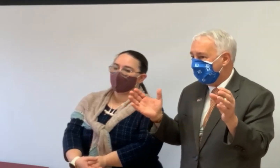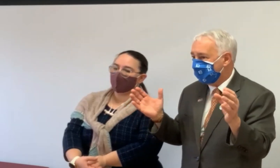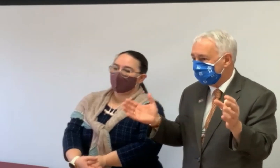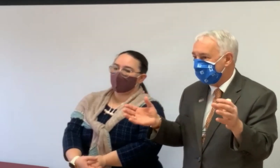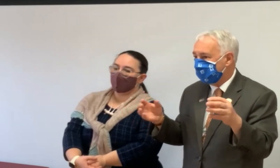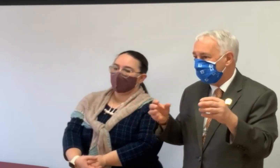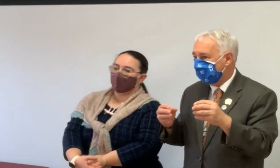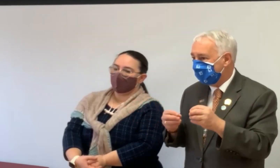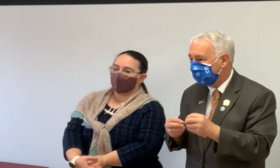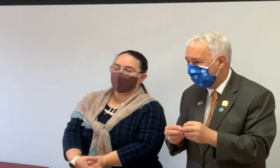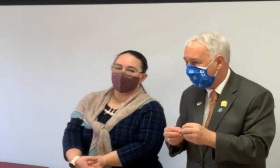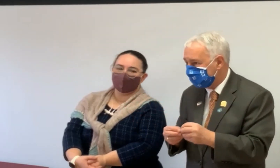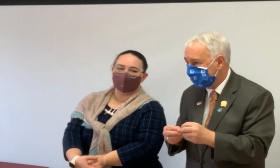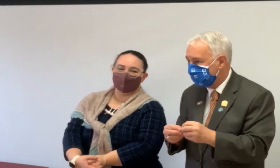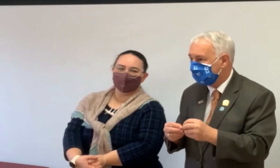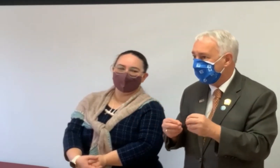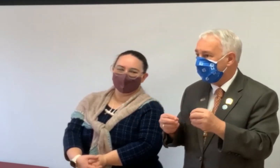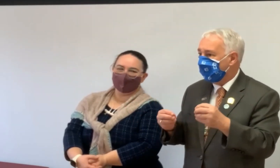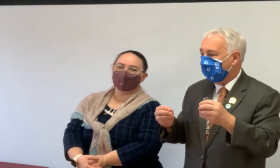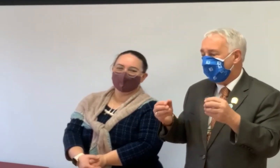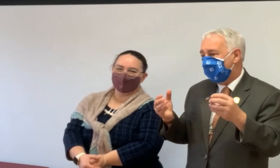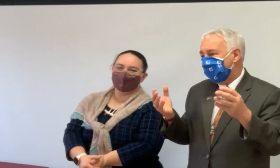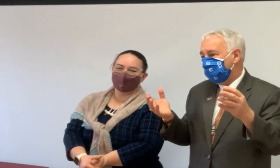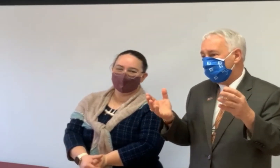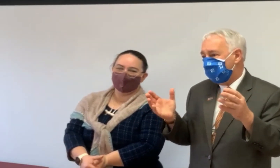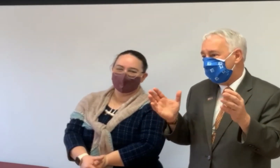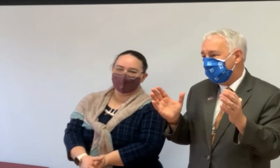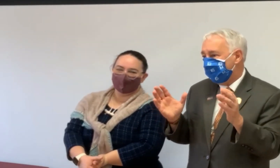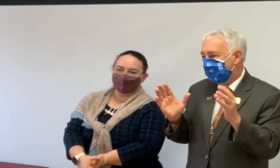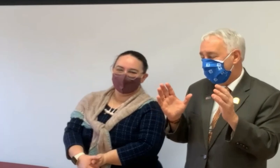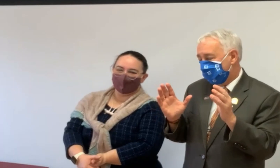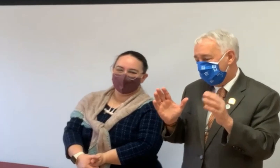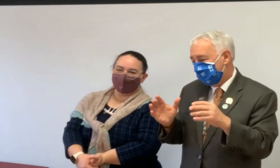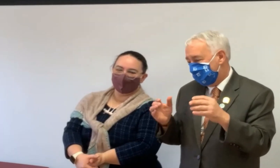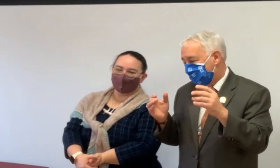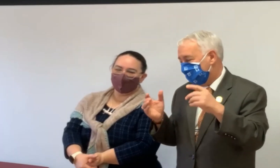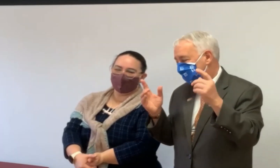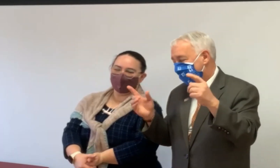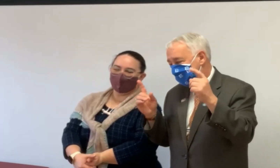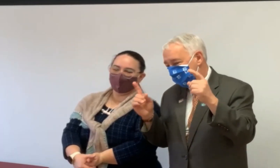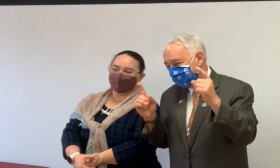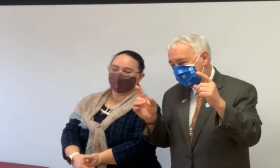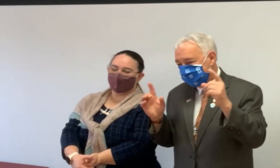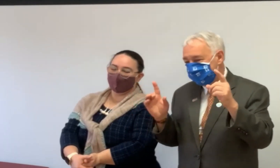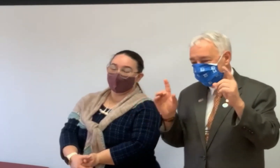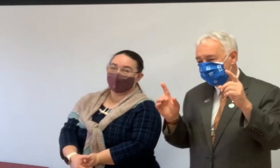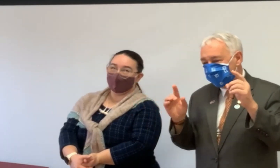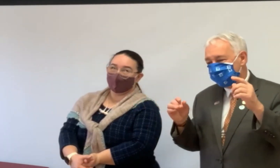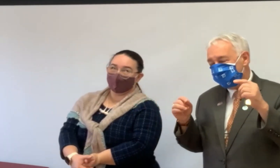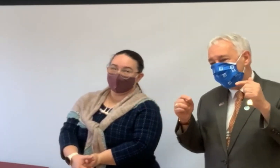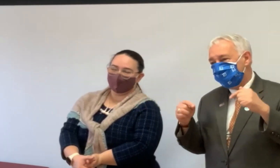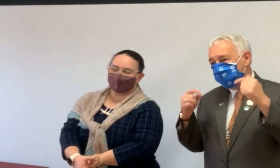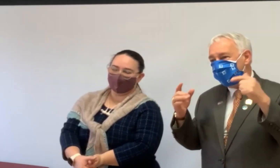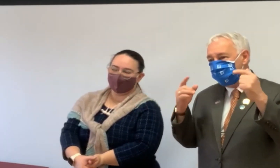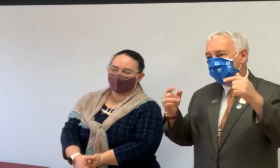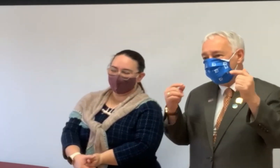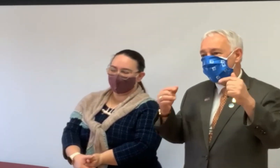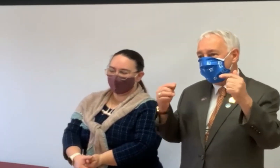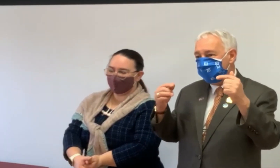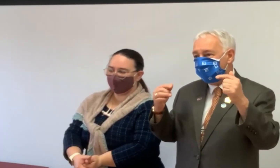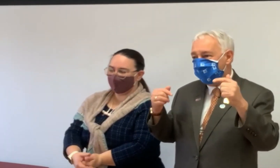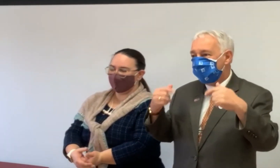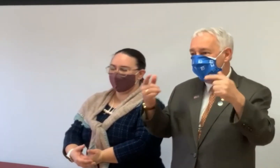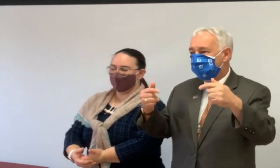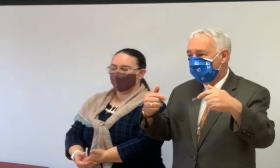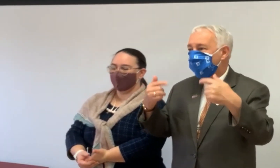treat our clients like their family. Uh, I always say, but the older I get, it makes a little less sense. I say, we try to treat